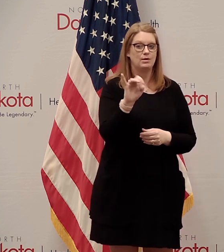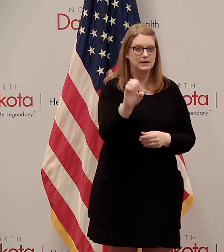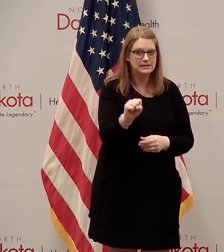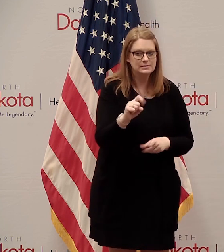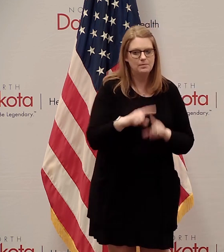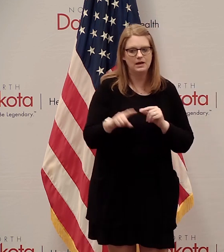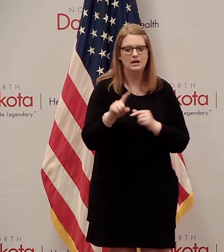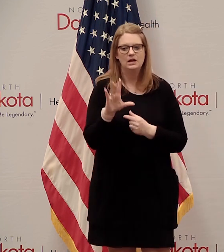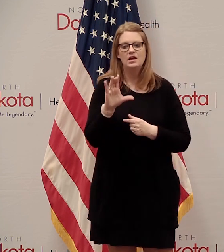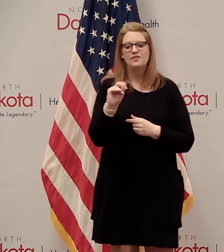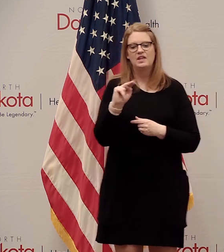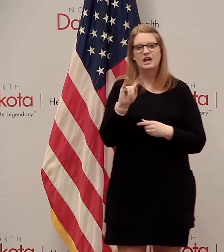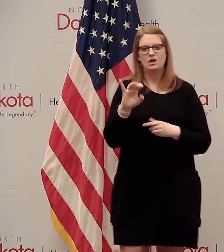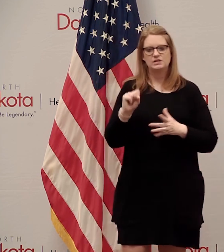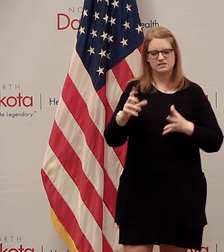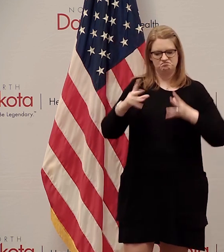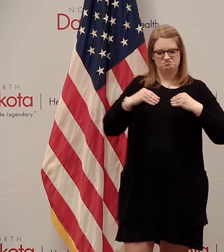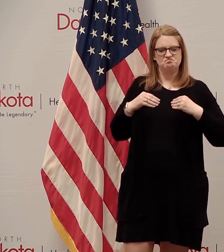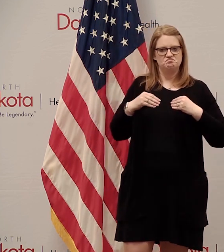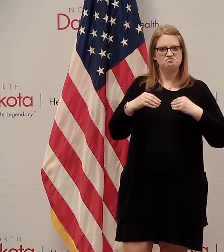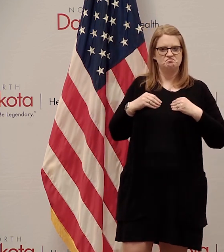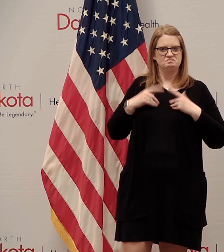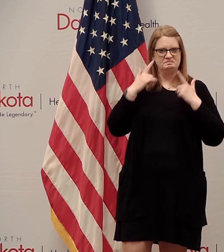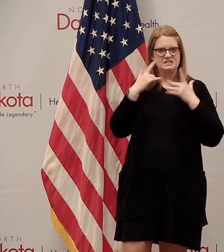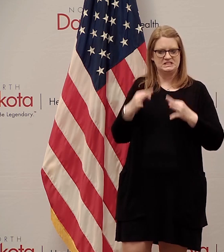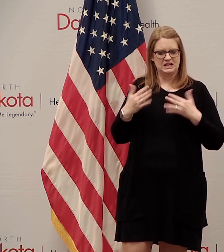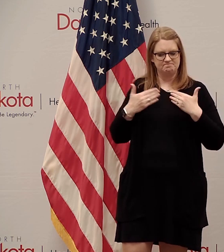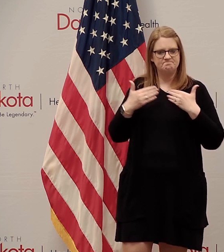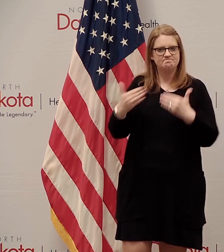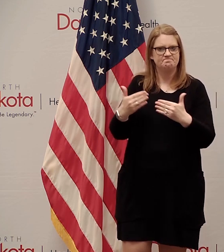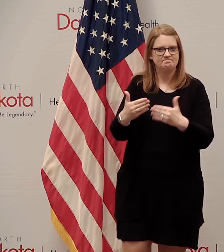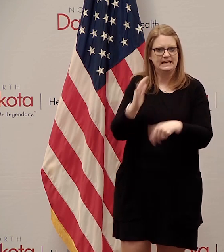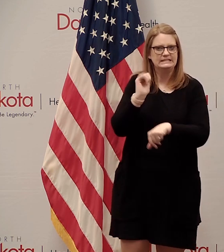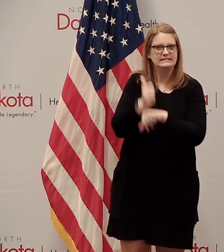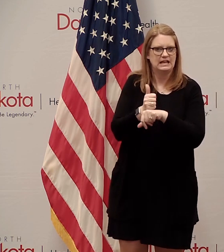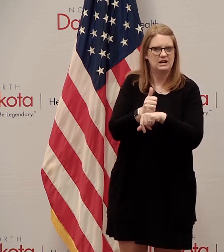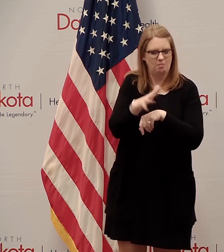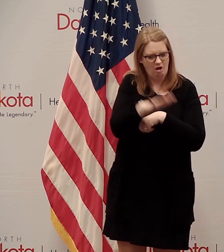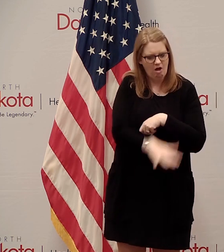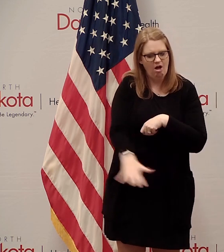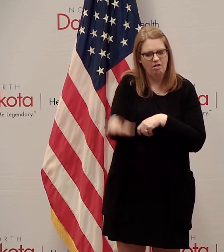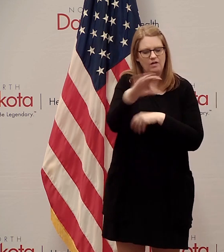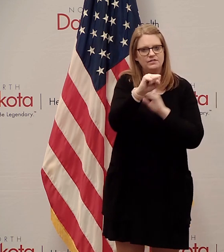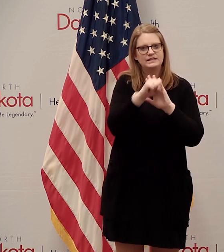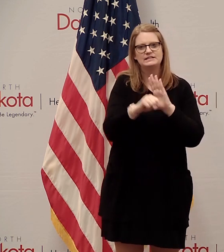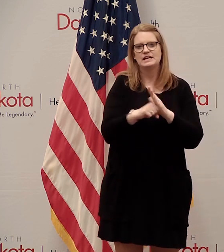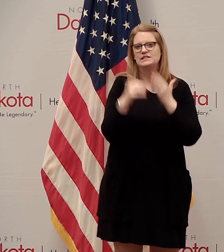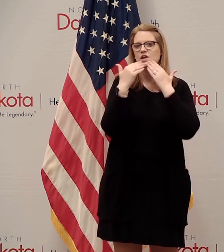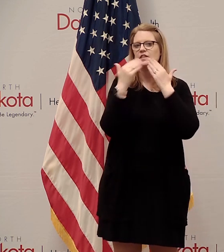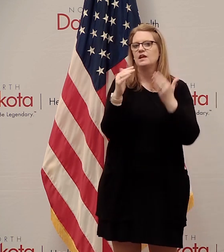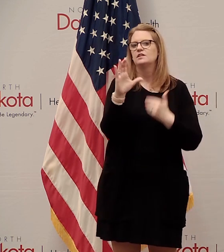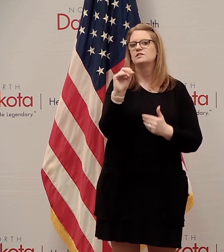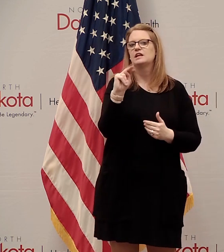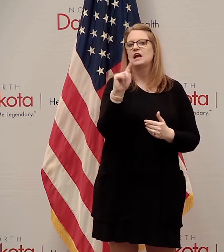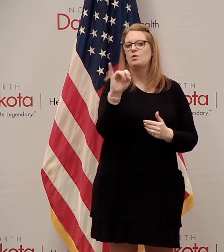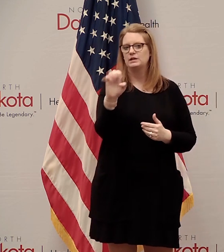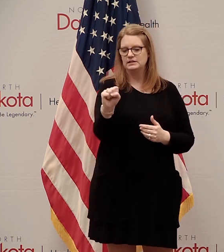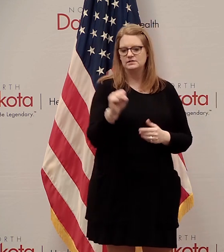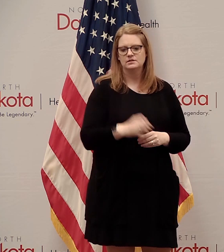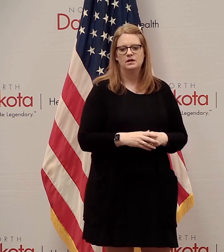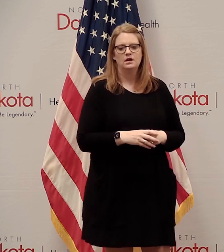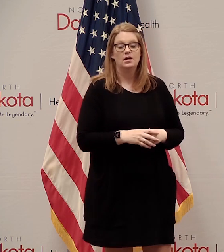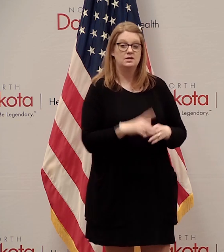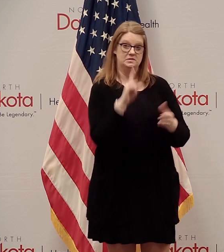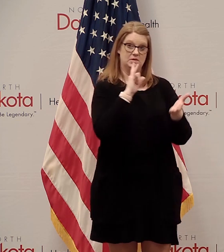it was counties that took the action to make sure that everybody has this right to vote and vote safely. So thank you to the counties. We also want to give another